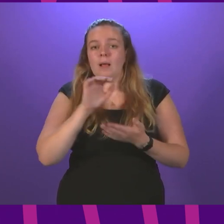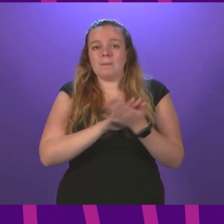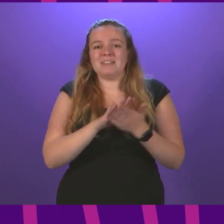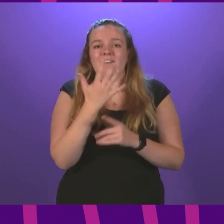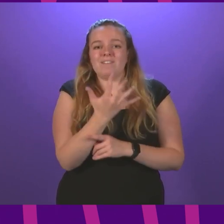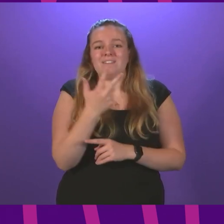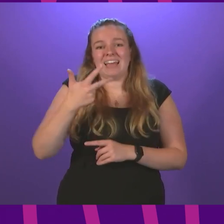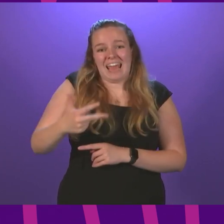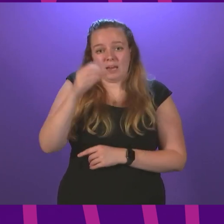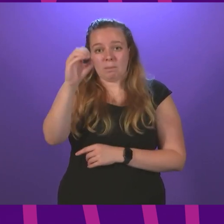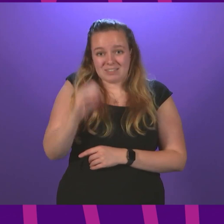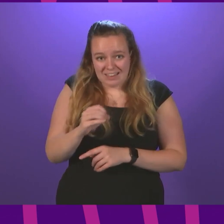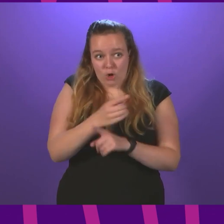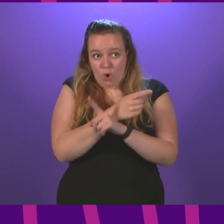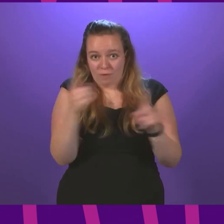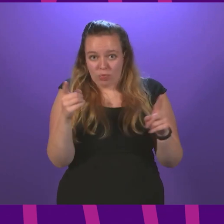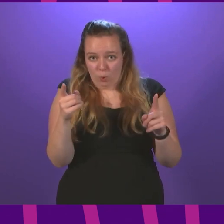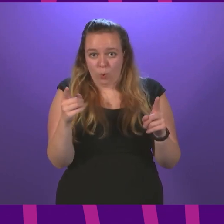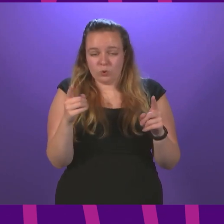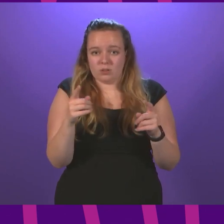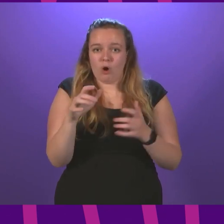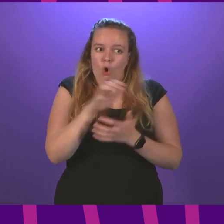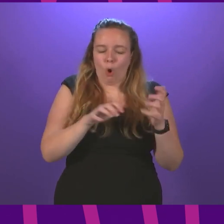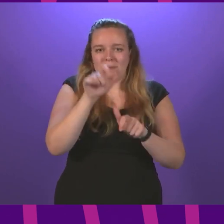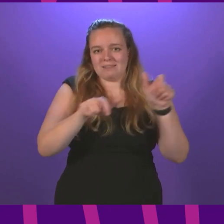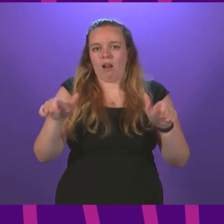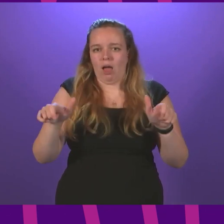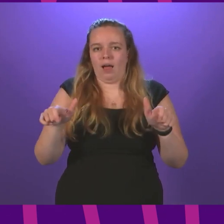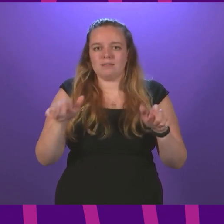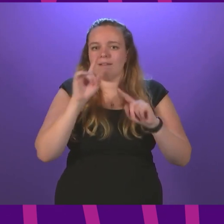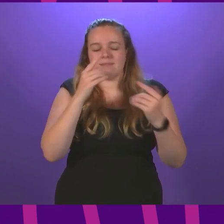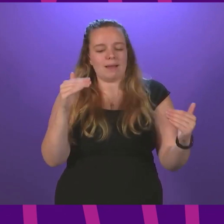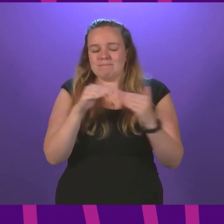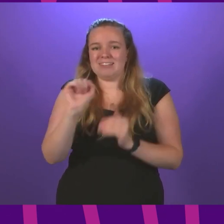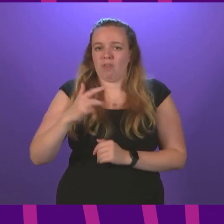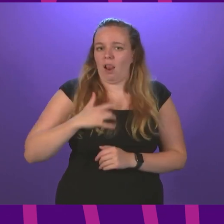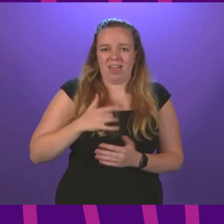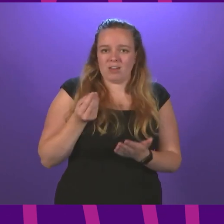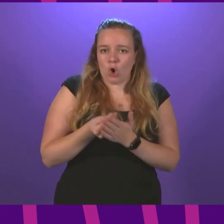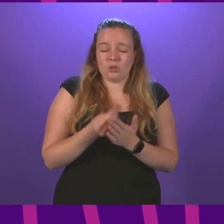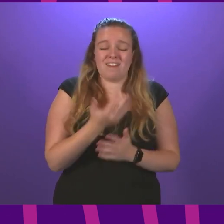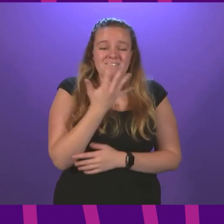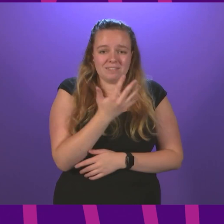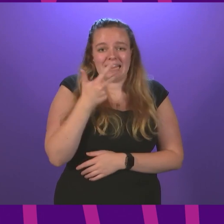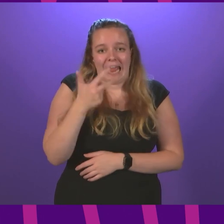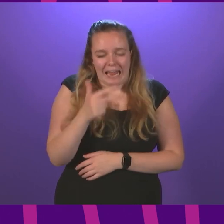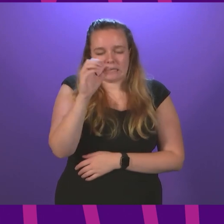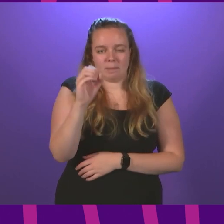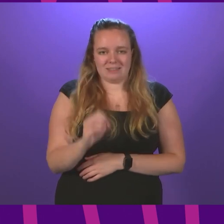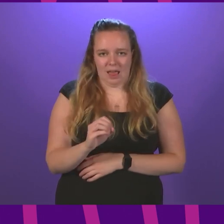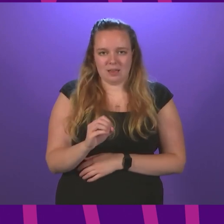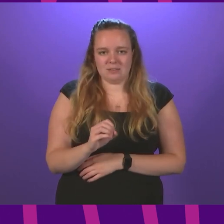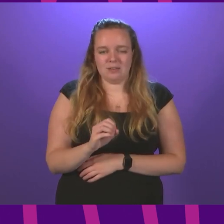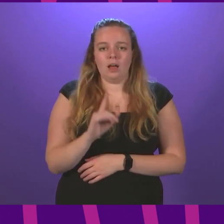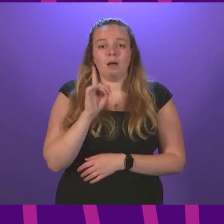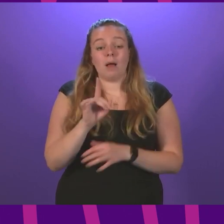58 per cent of those complex cab debt clients being unable to meet their living costs. 58 per cent. However, though,